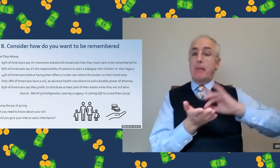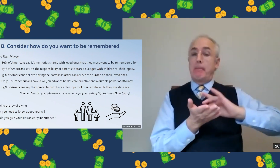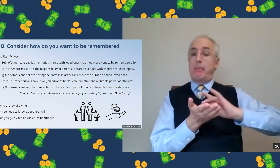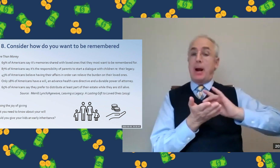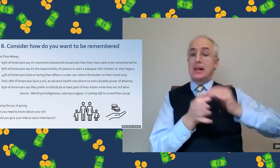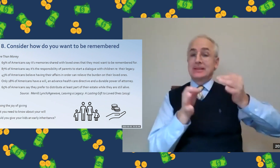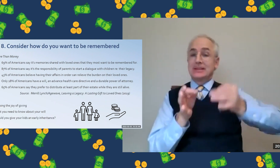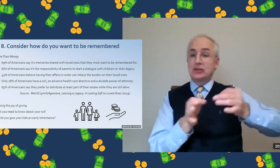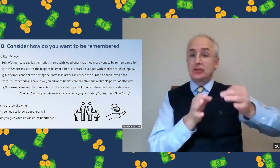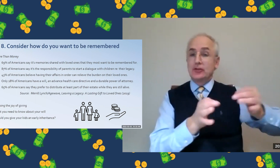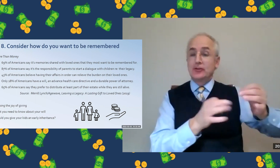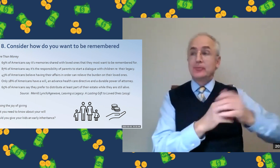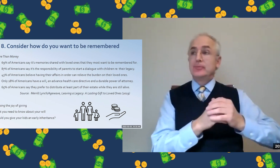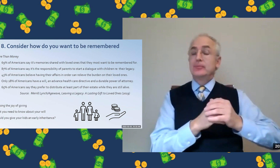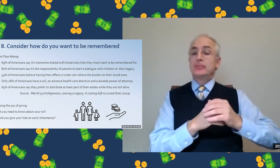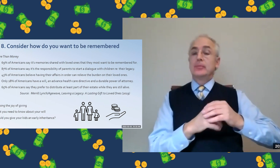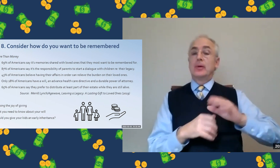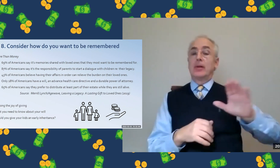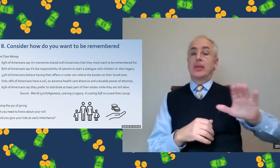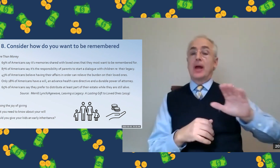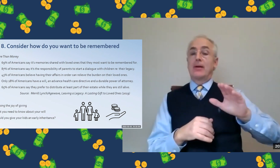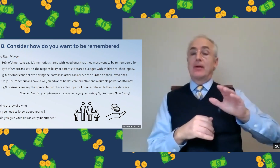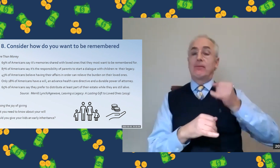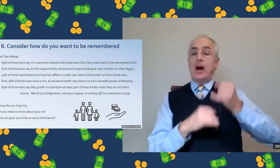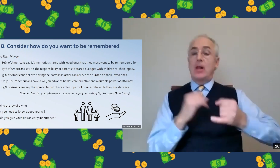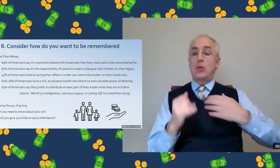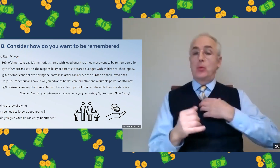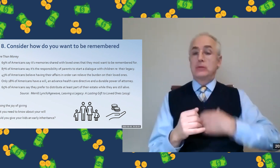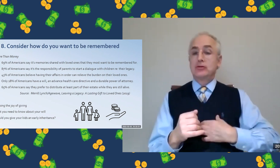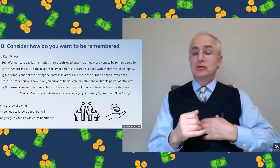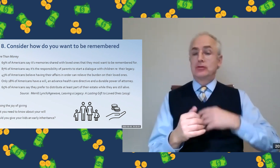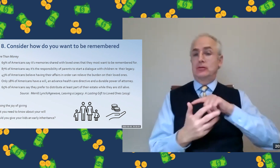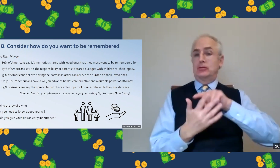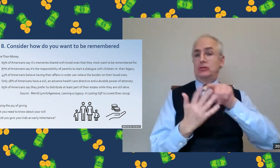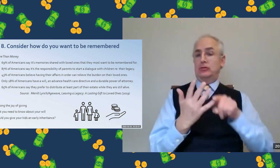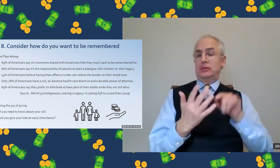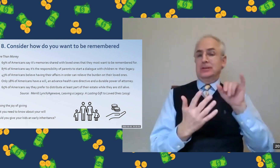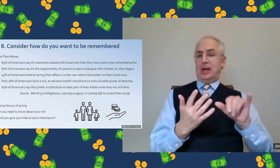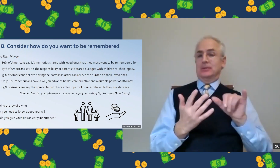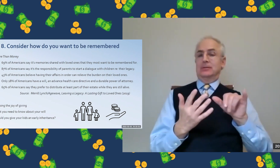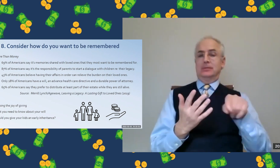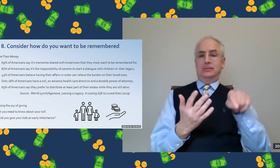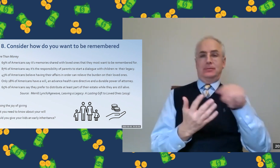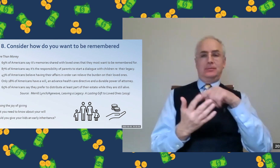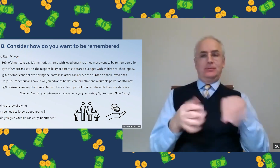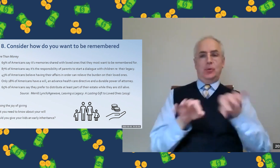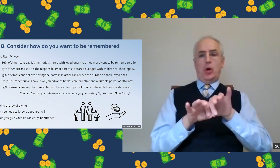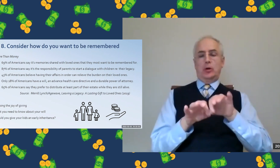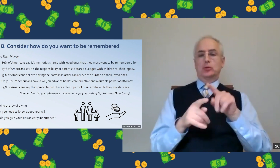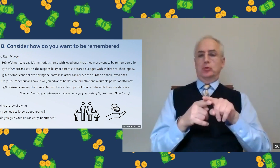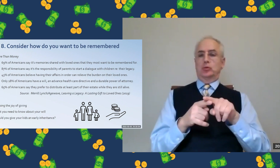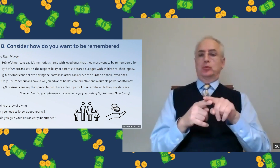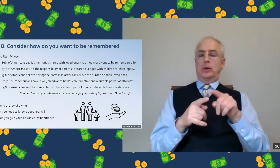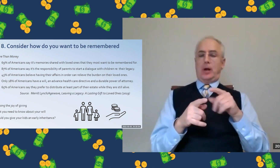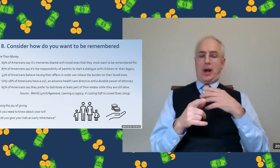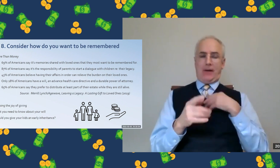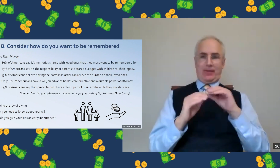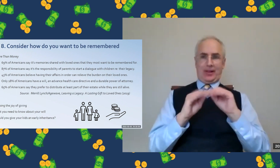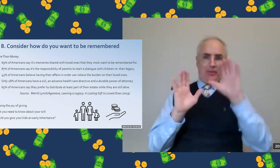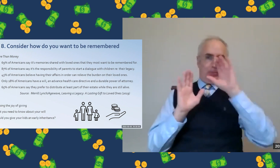the ability to make financial and medical decisions for another individual, what their last wishes are. All of these are important